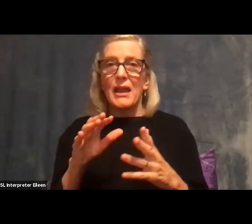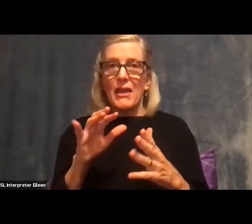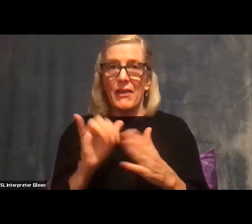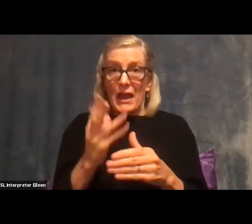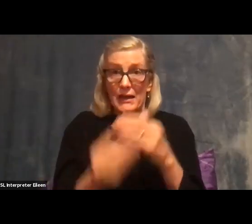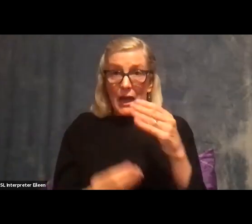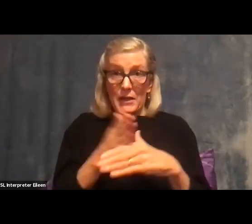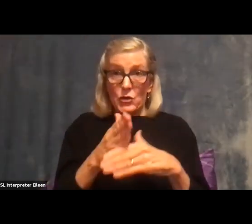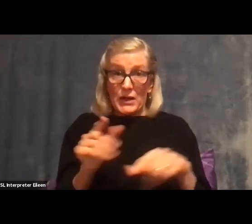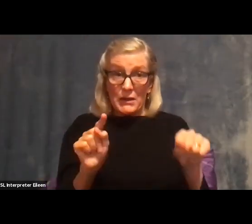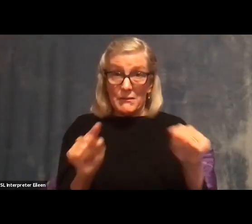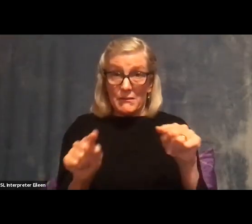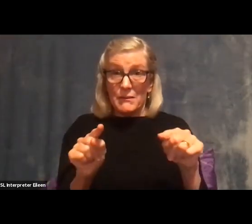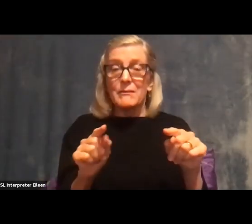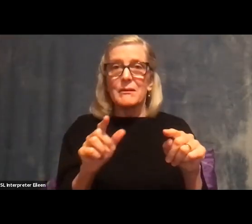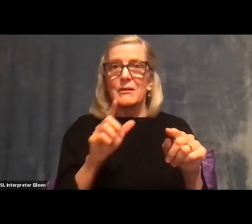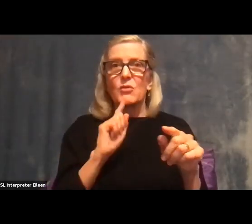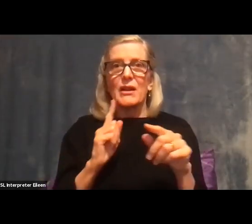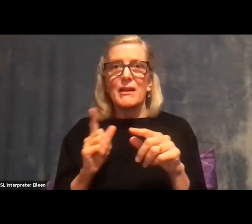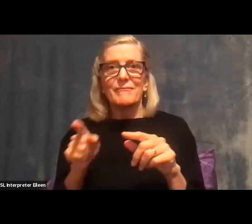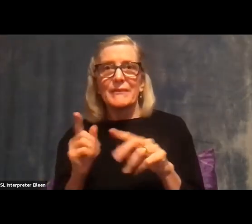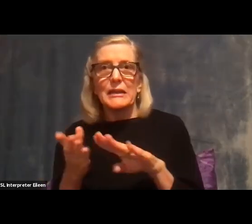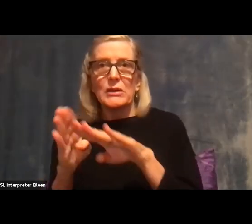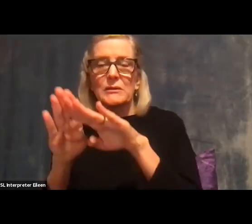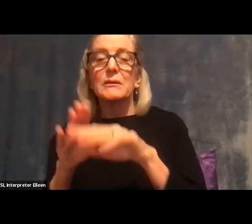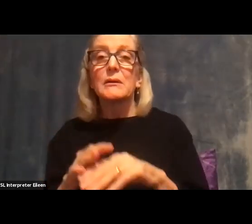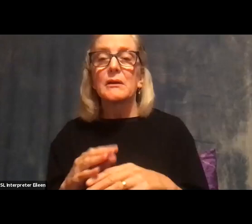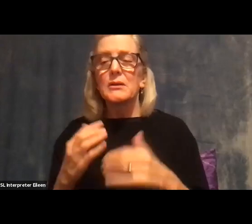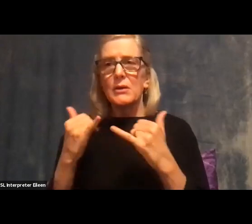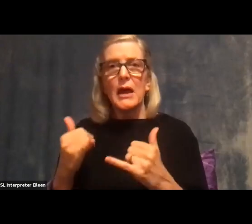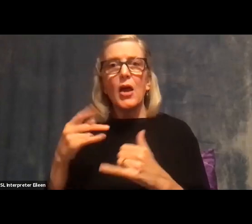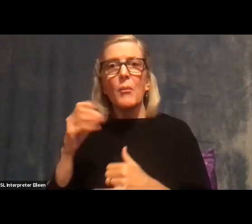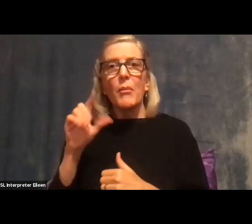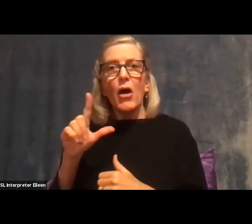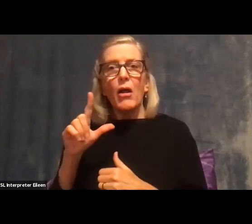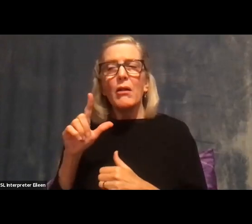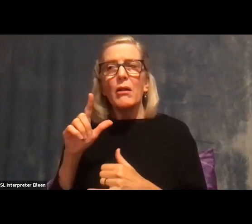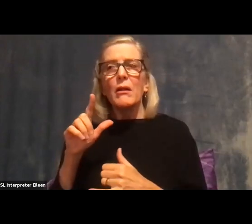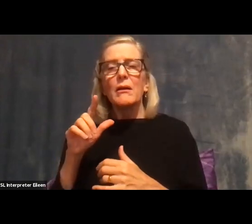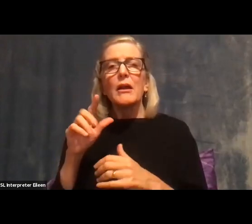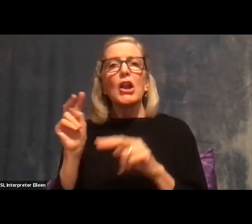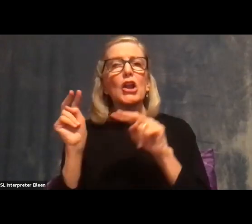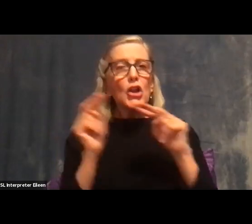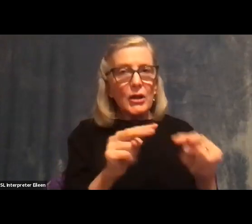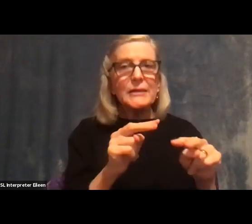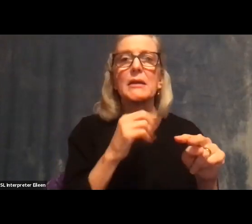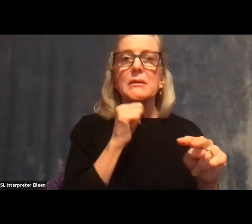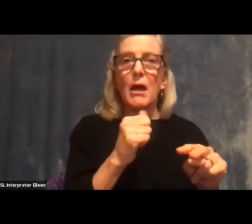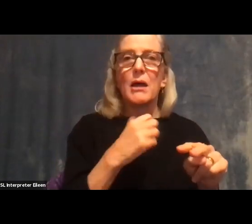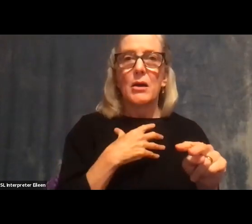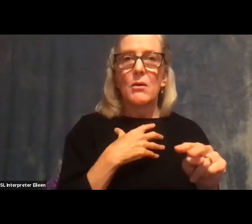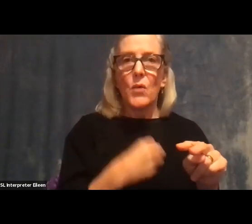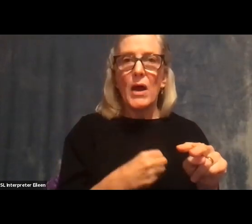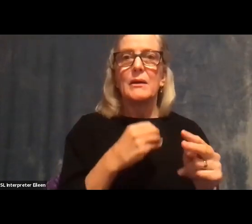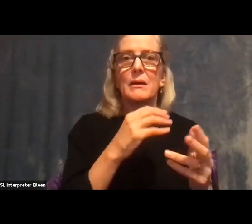has been growing. So now in 2020 pollsters are waiting those non-college white voters to more accurately represent